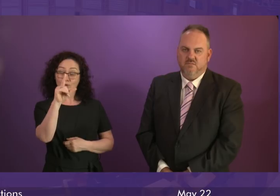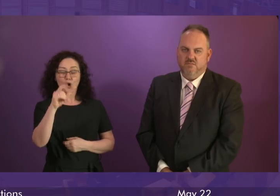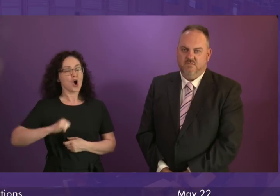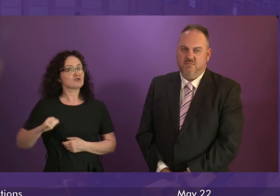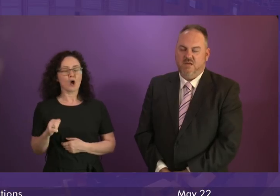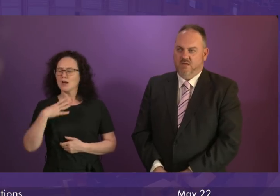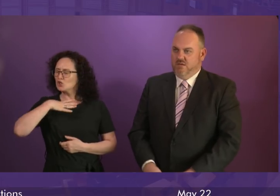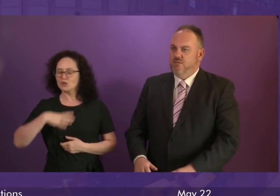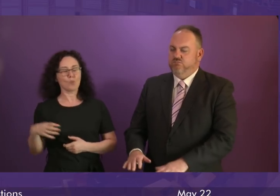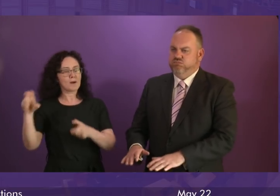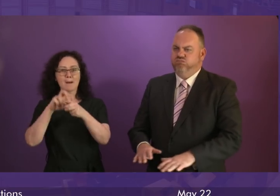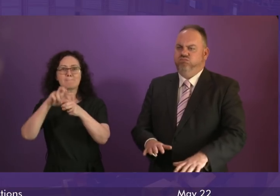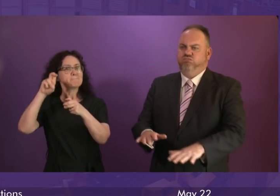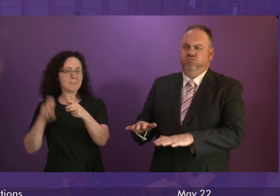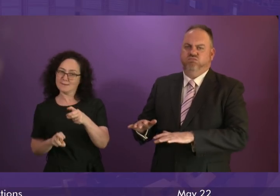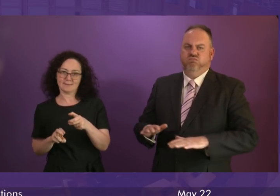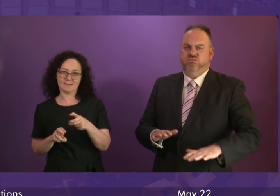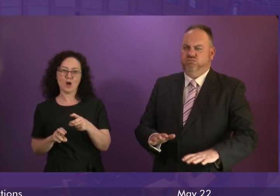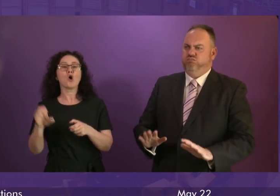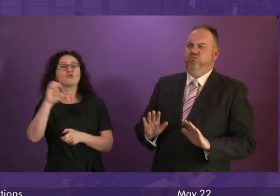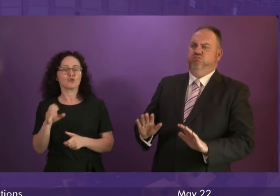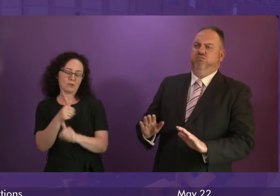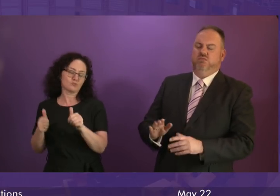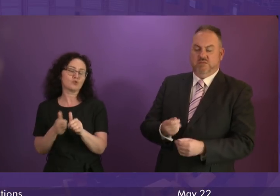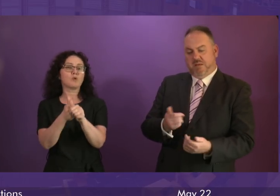for Brexit. Scotland is for Europe.